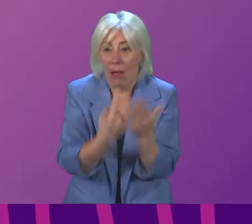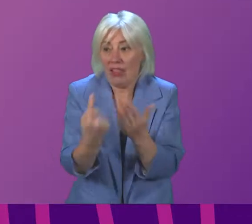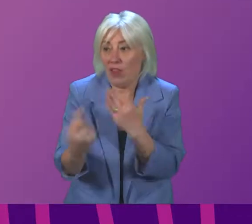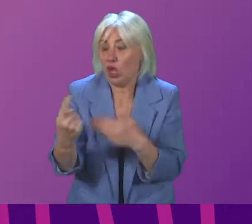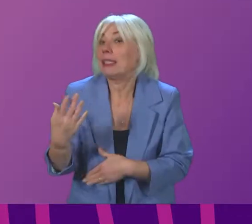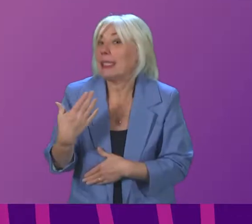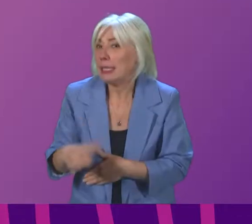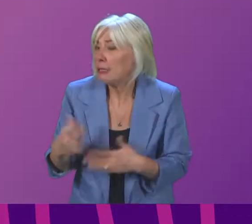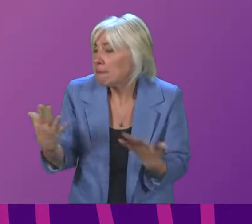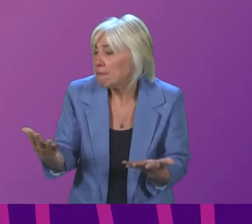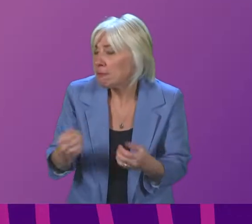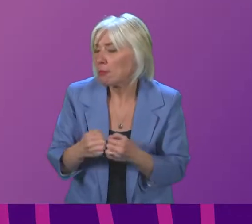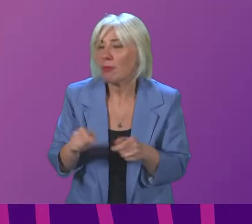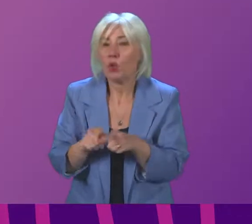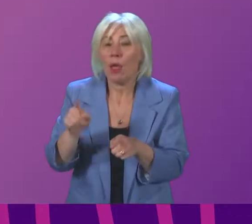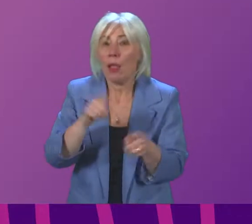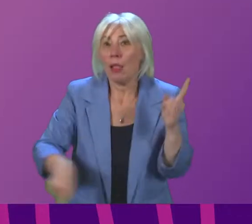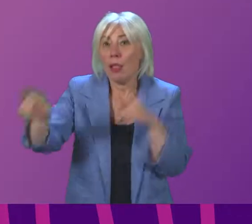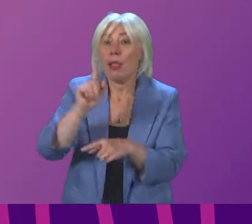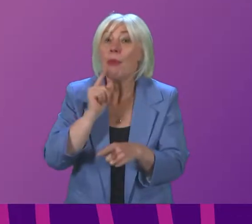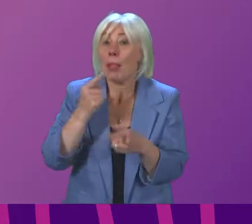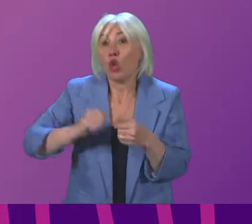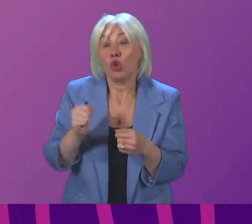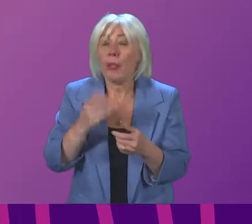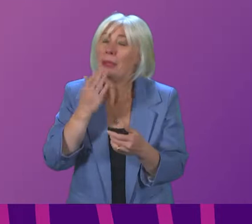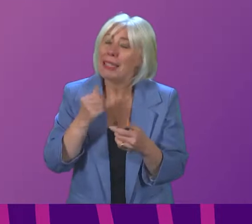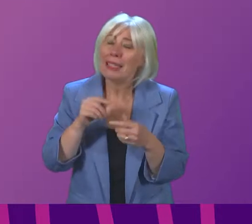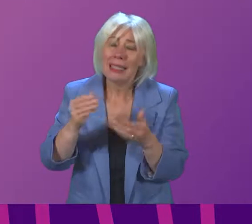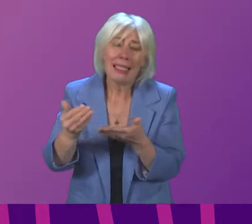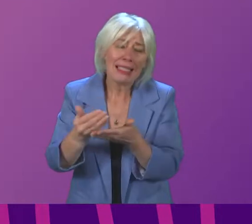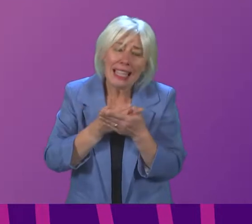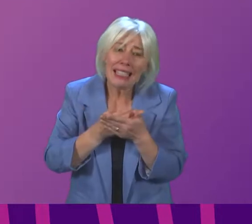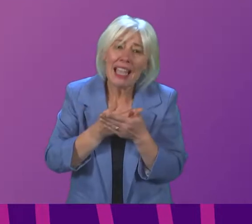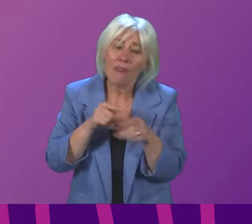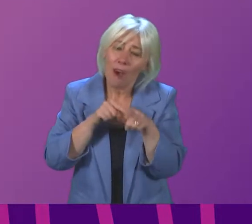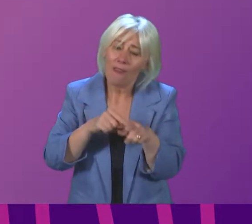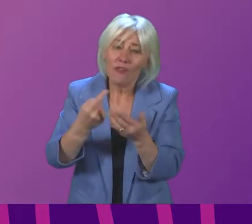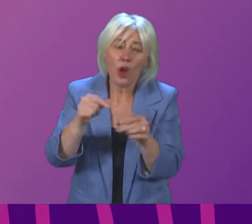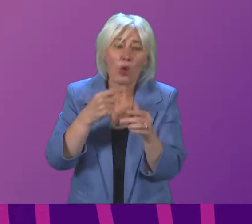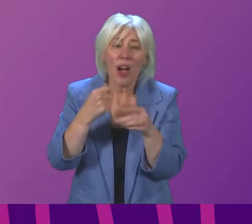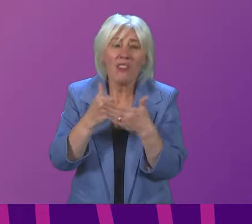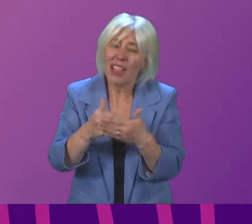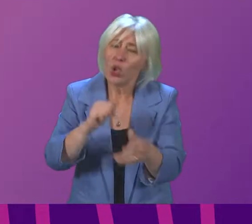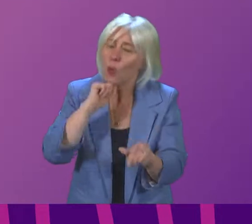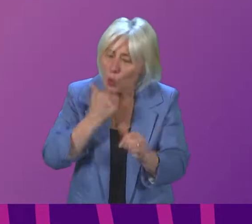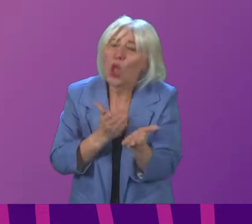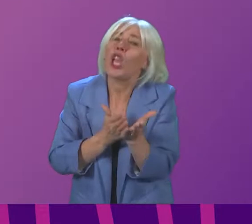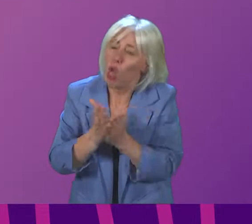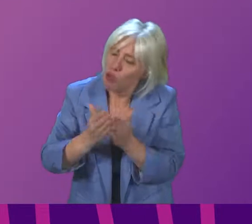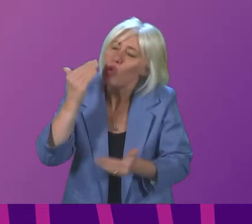Finally, again to the people of Scotland, stay safe. Follow the advice. We will get through this. First Minister.